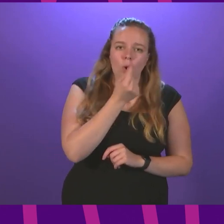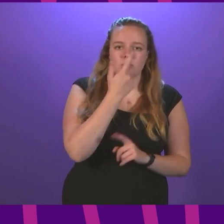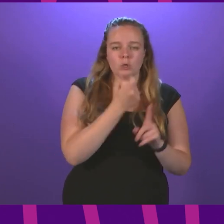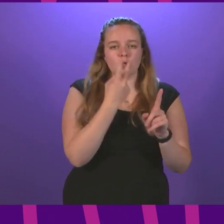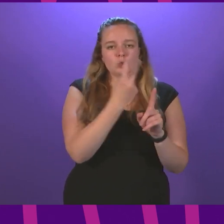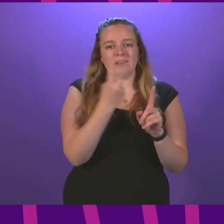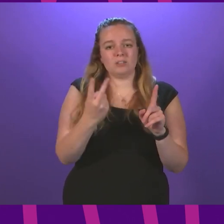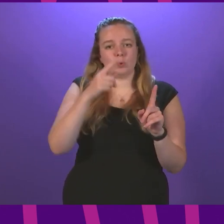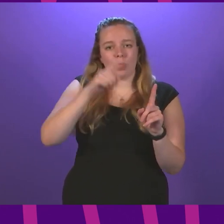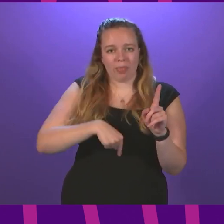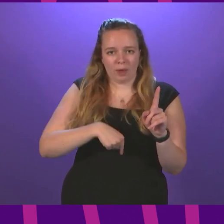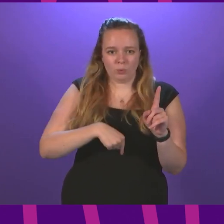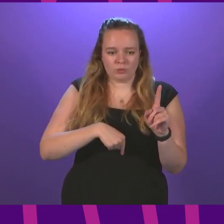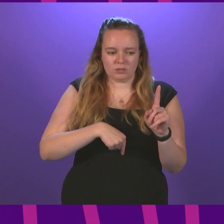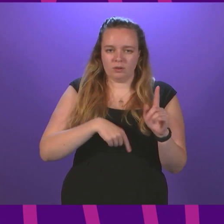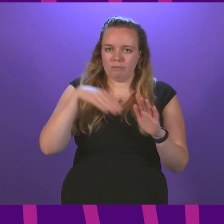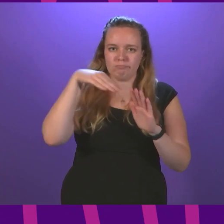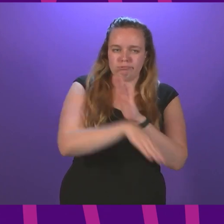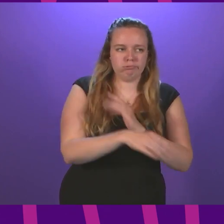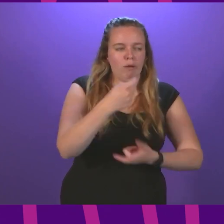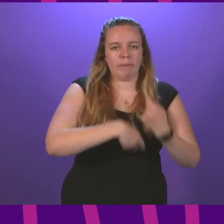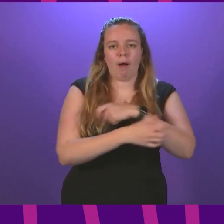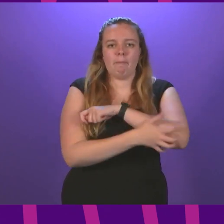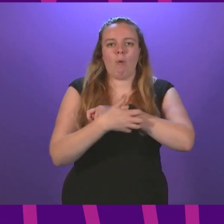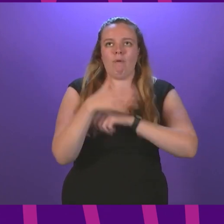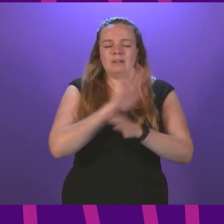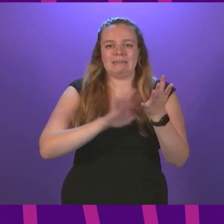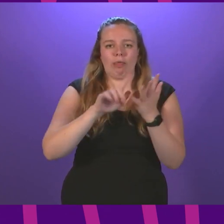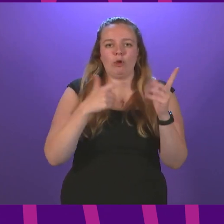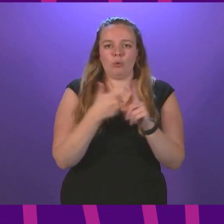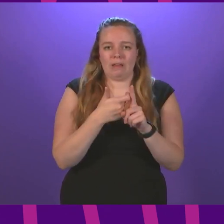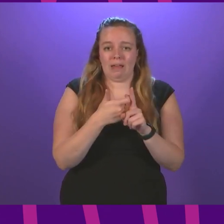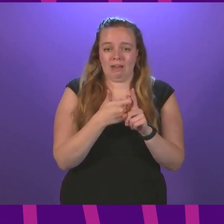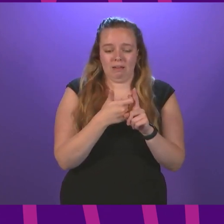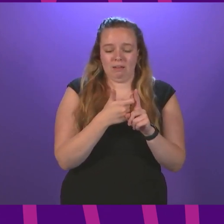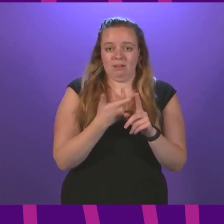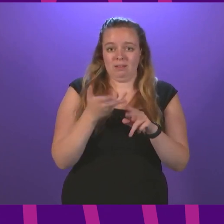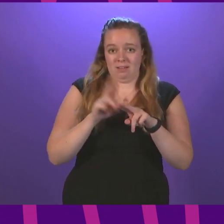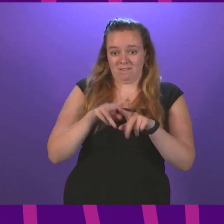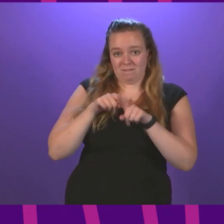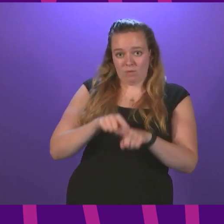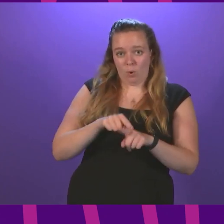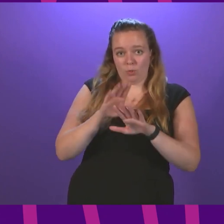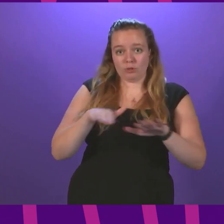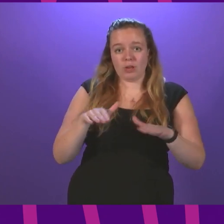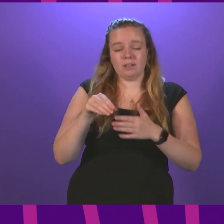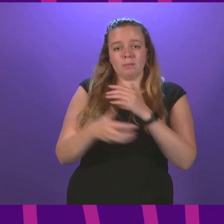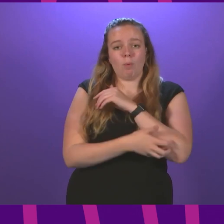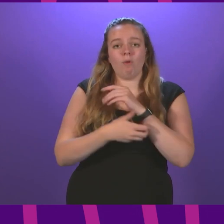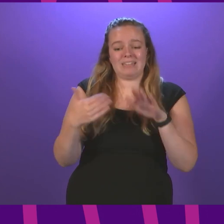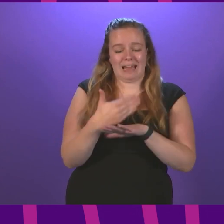,000 plunged into poverty across the UK, according to the Child Poverty Action Group.